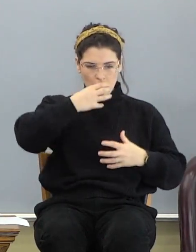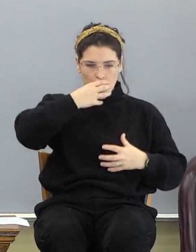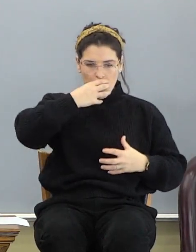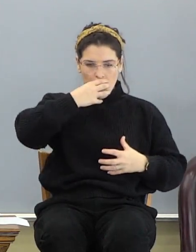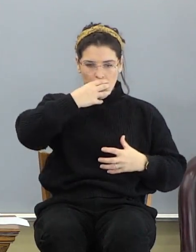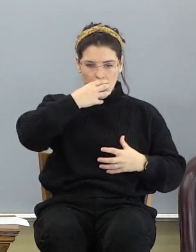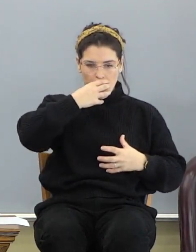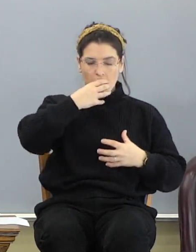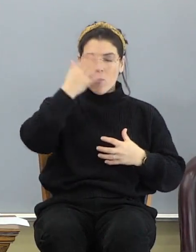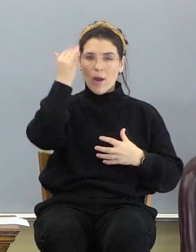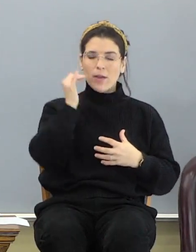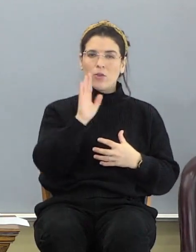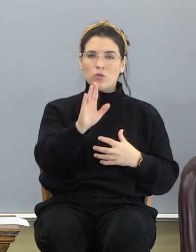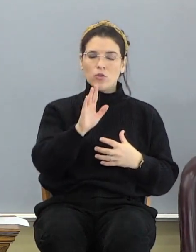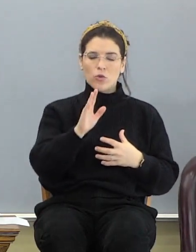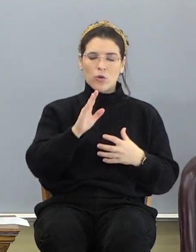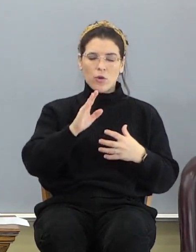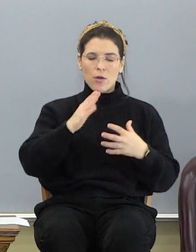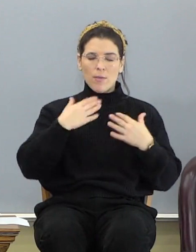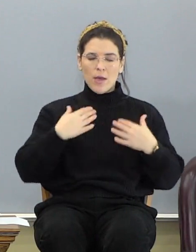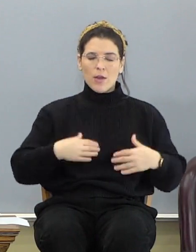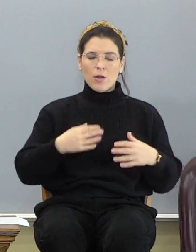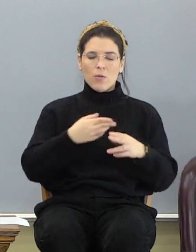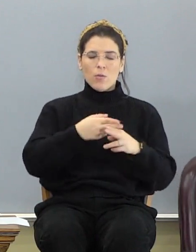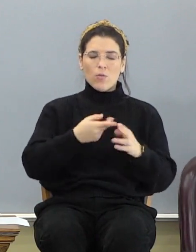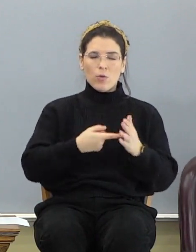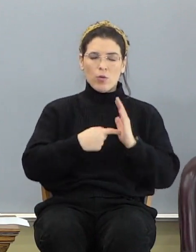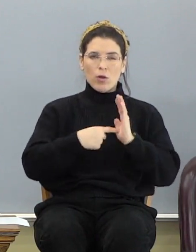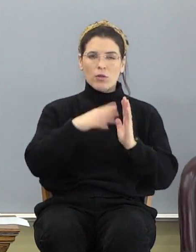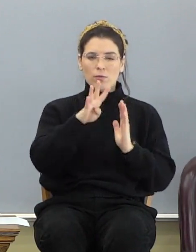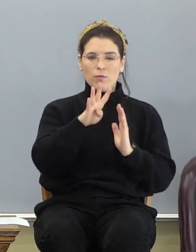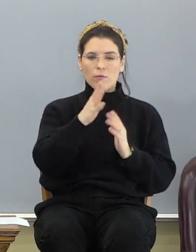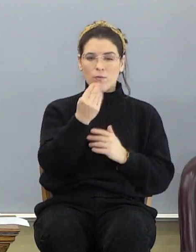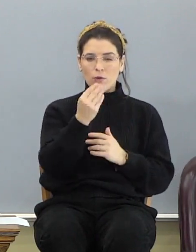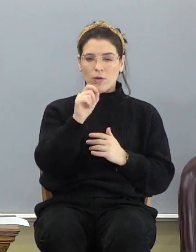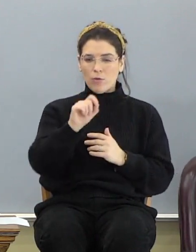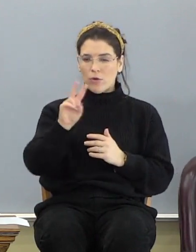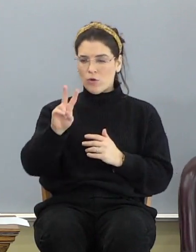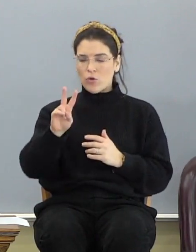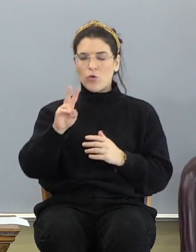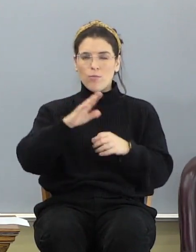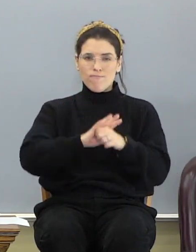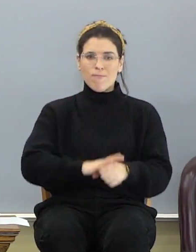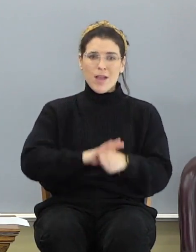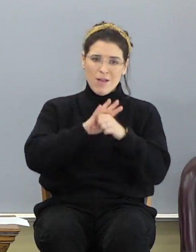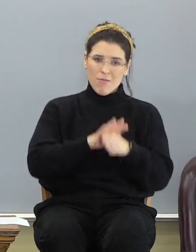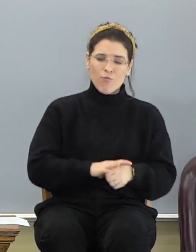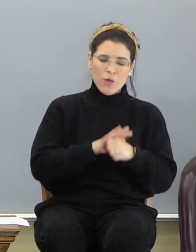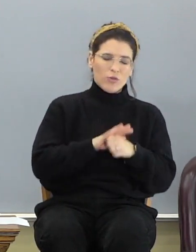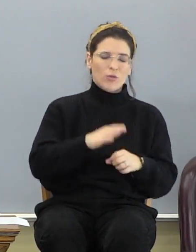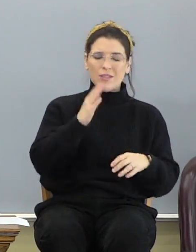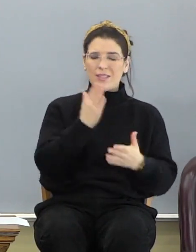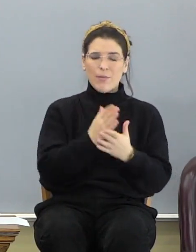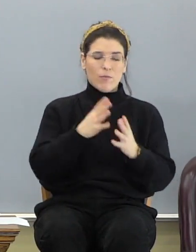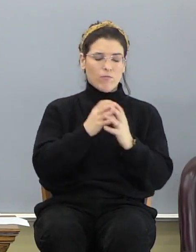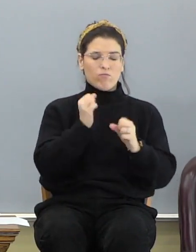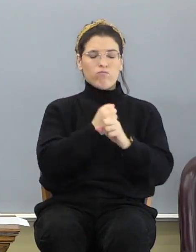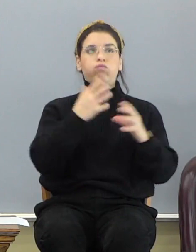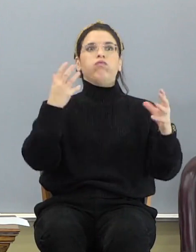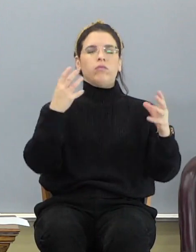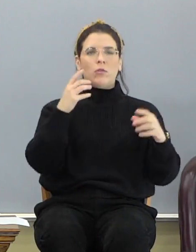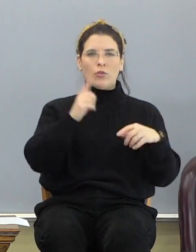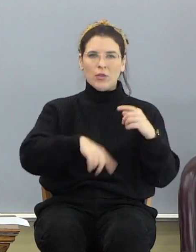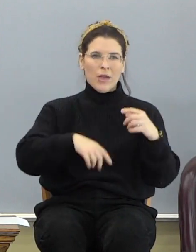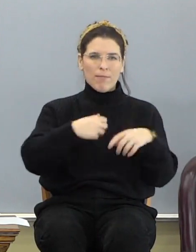body requires 14.7 pounds of atmospheric pressure against you to keep from exploding. You're not made to live in outer space. You're not made to live in the second